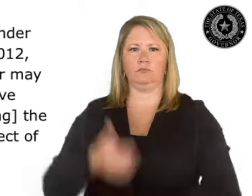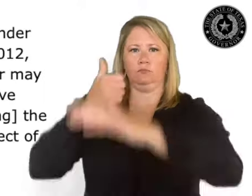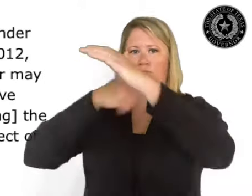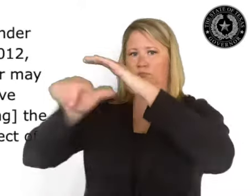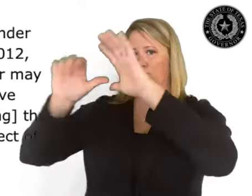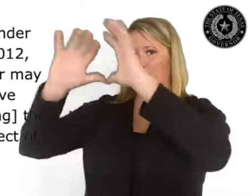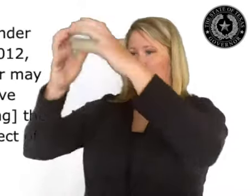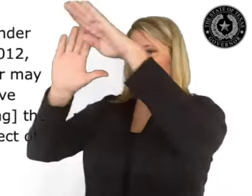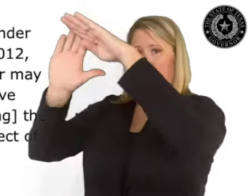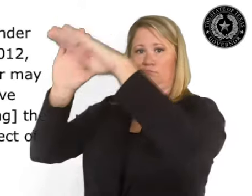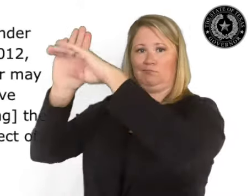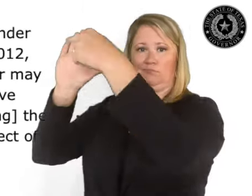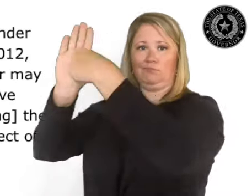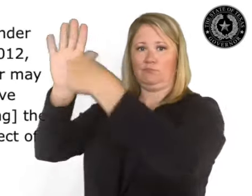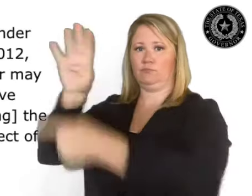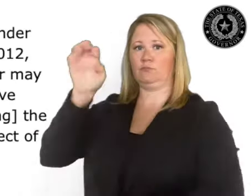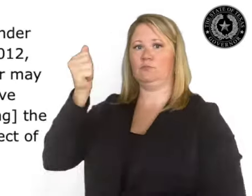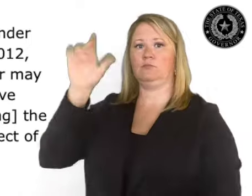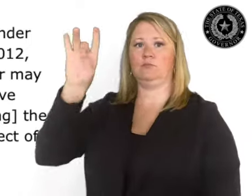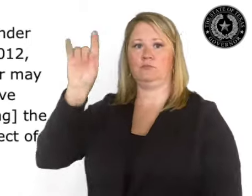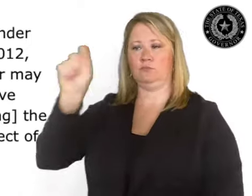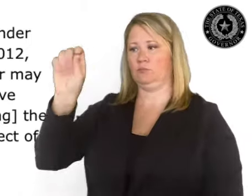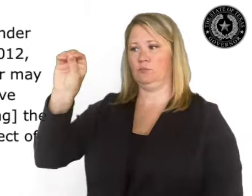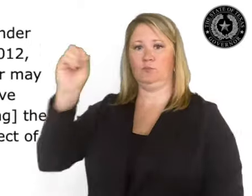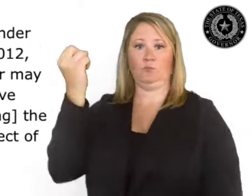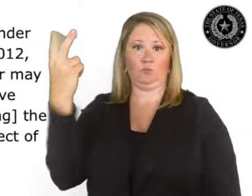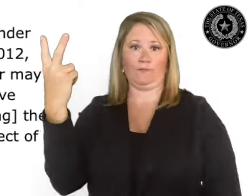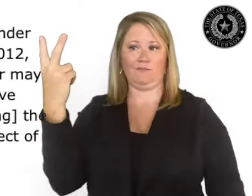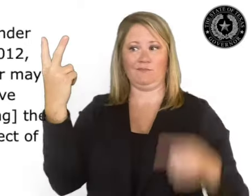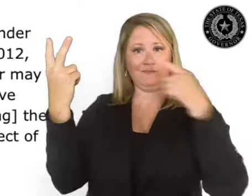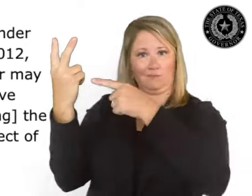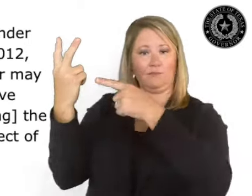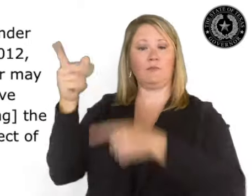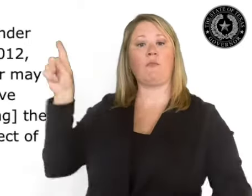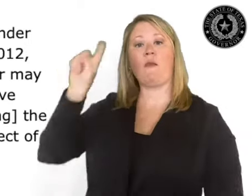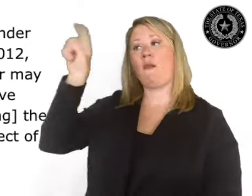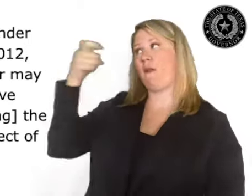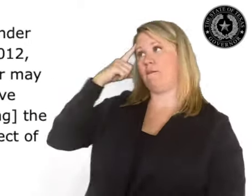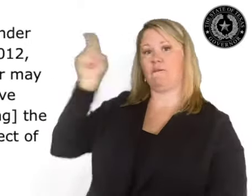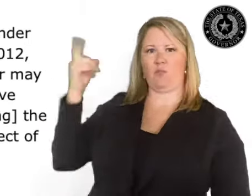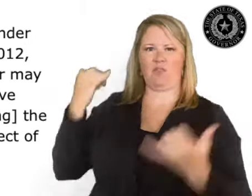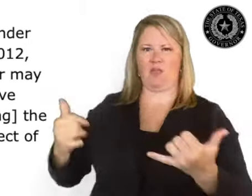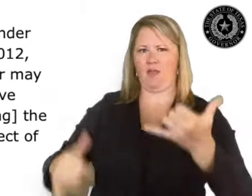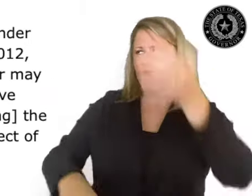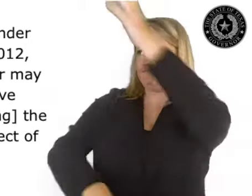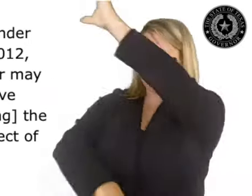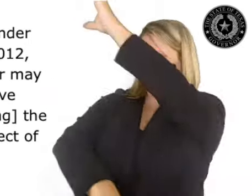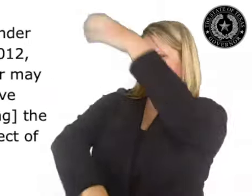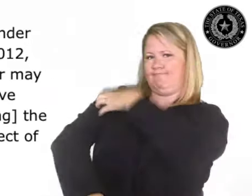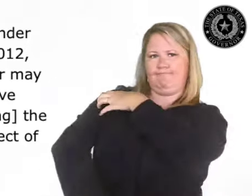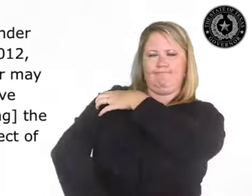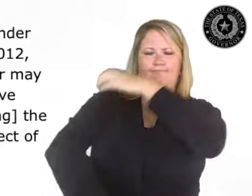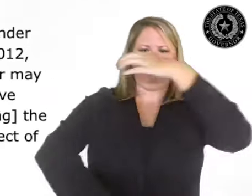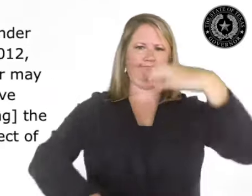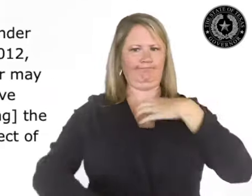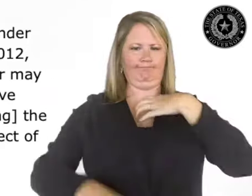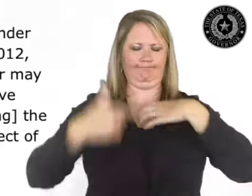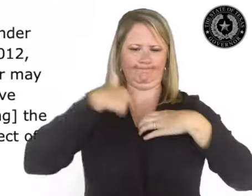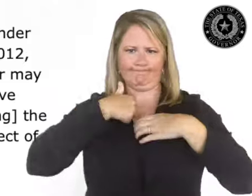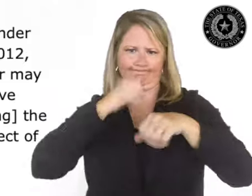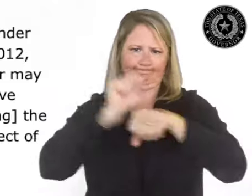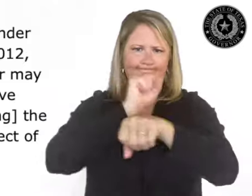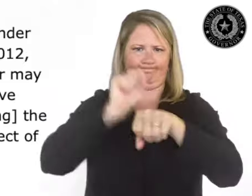Whereas, under Section 418.012, the Governor may issue executive orders